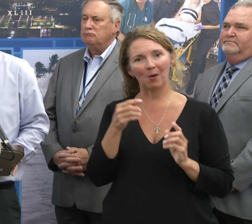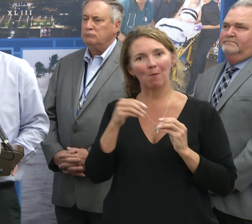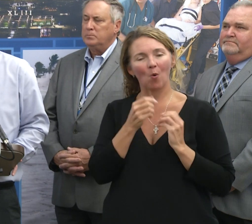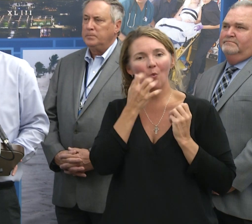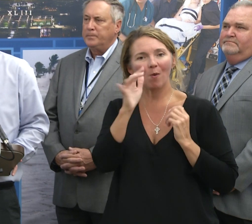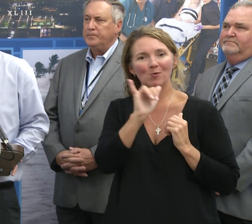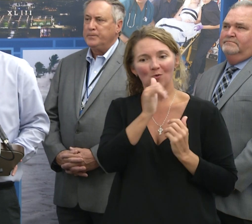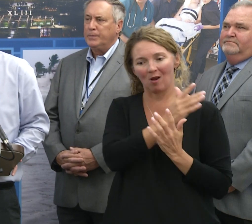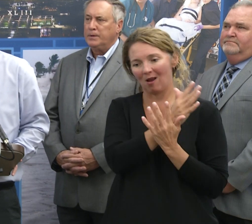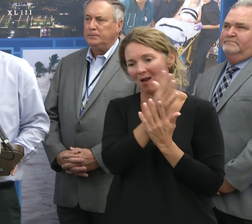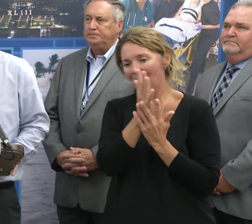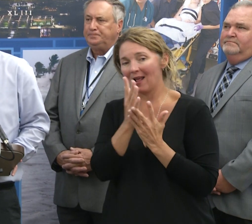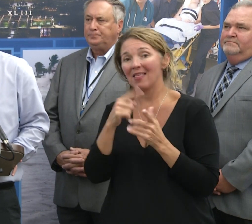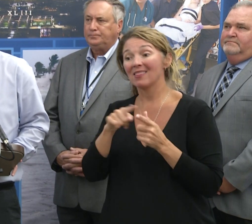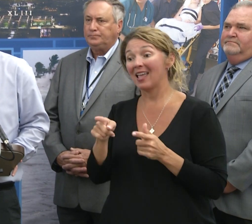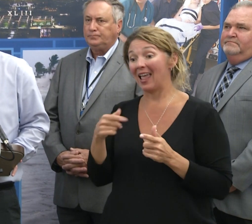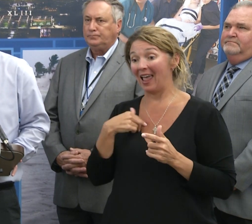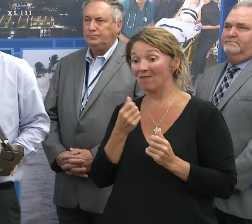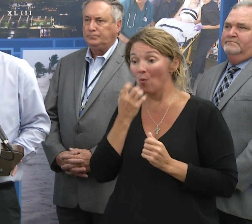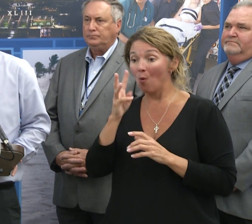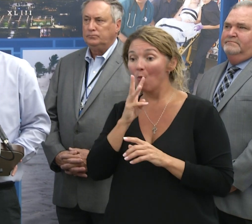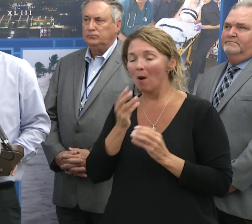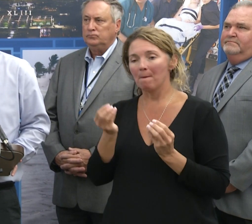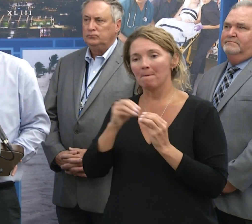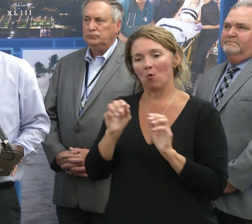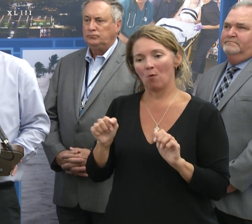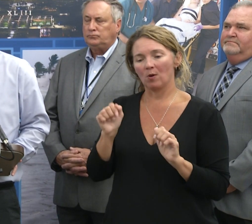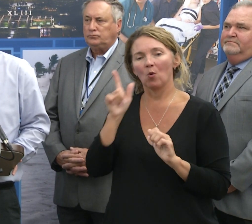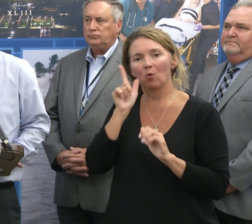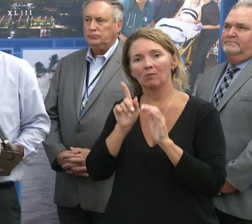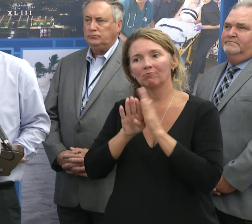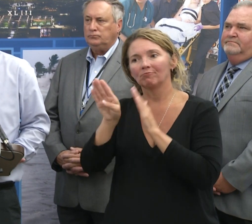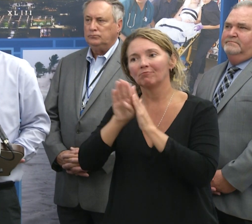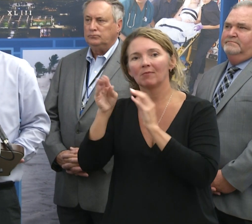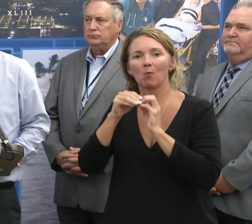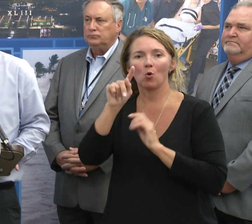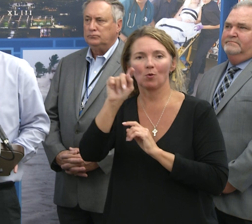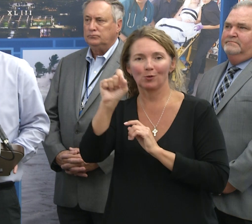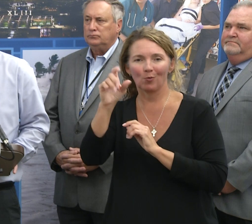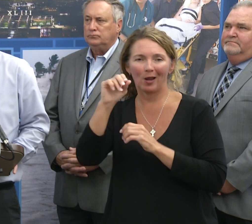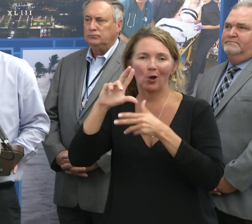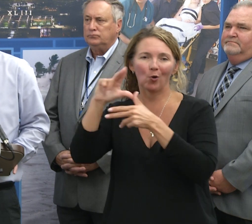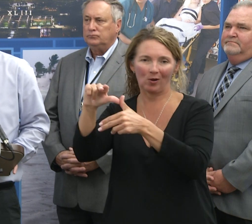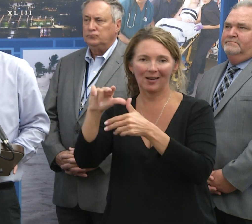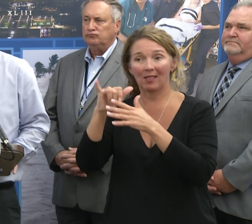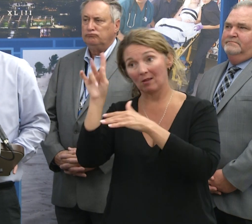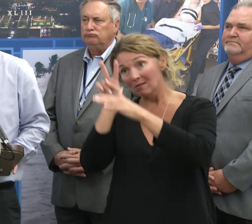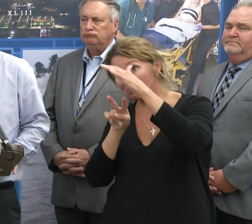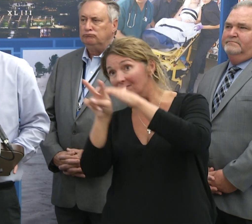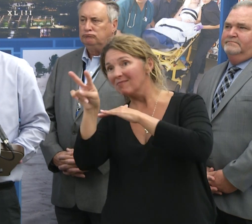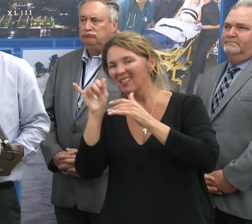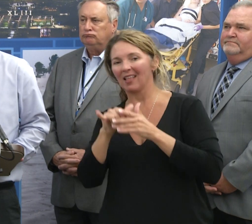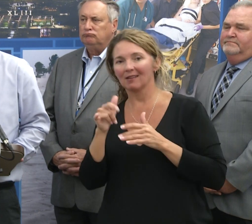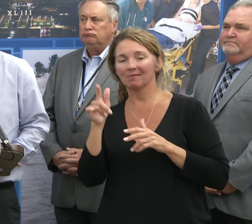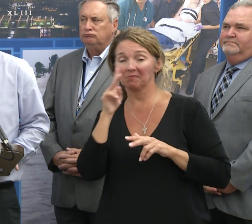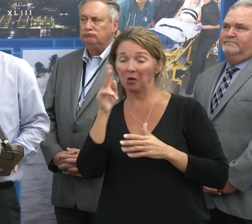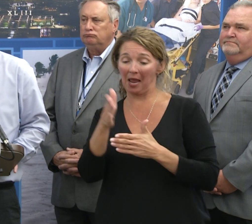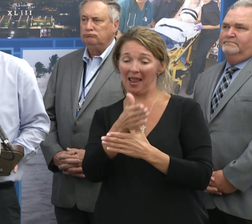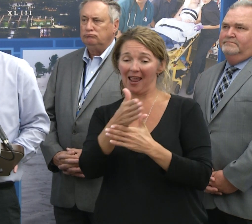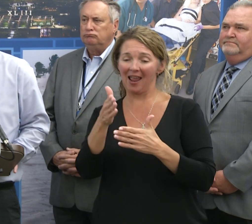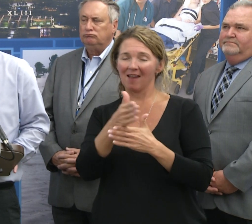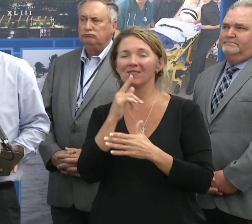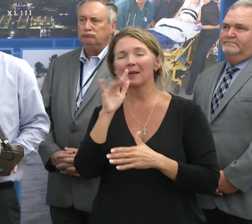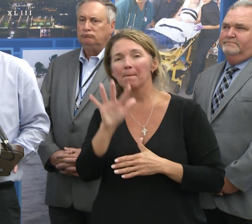you have an increased potential of having more of these storms. And so, that's what allows us to forecast the season. And that's why, on average,